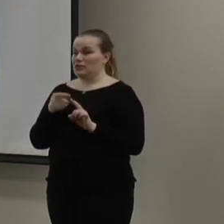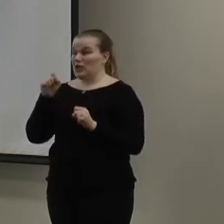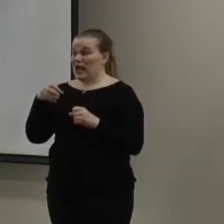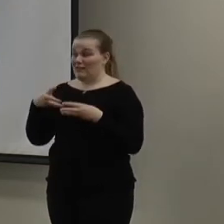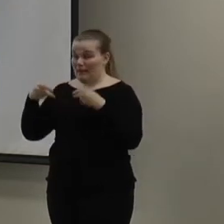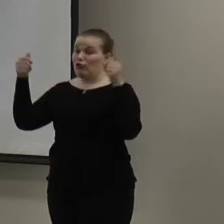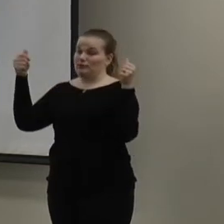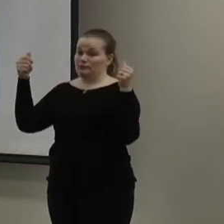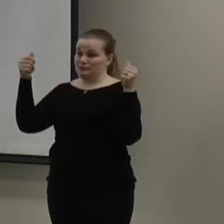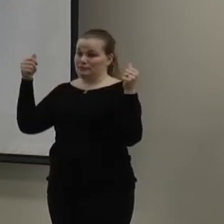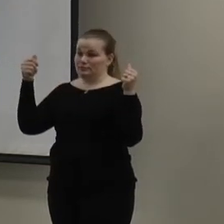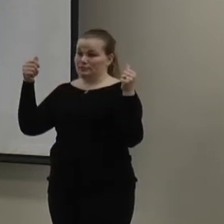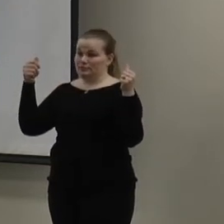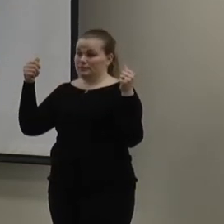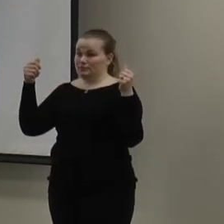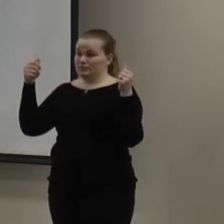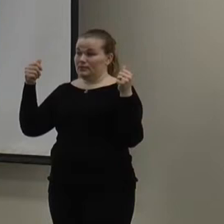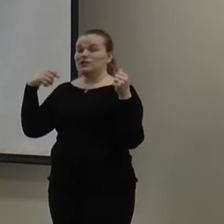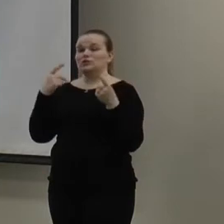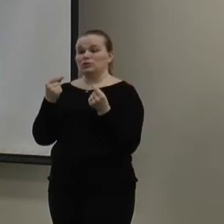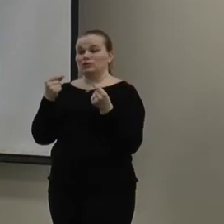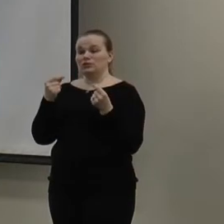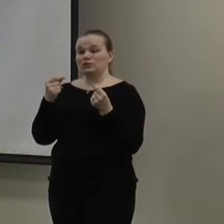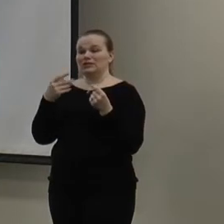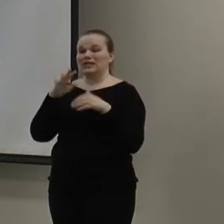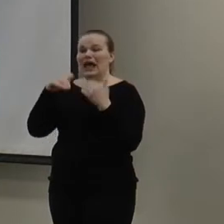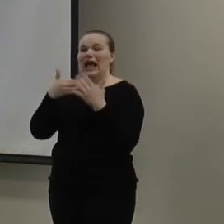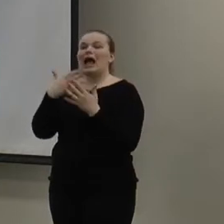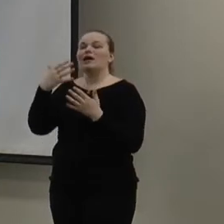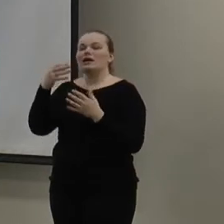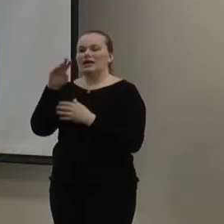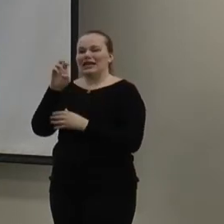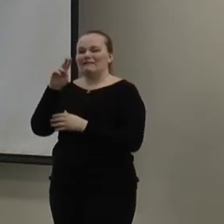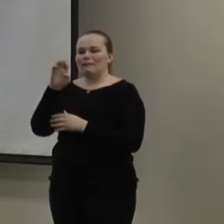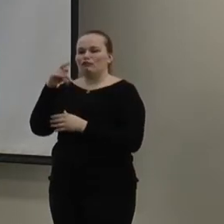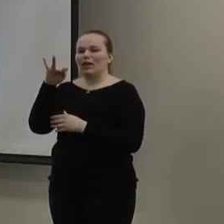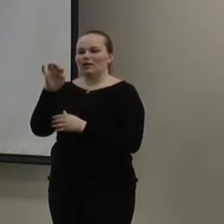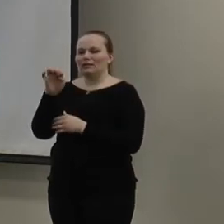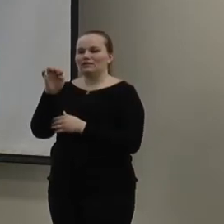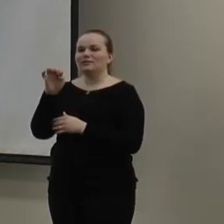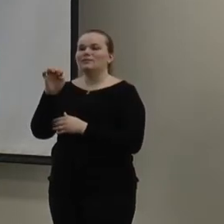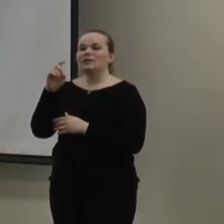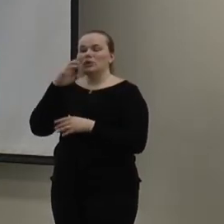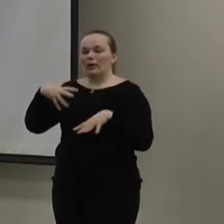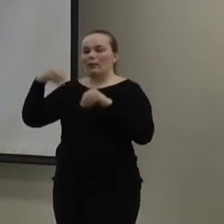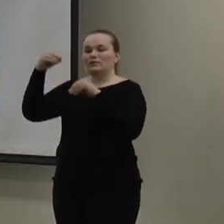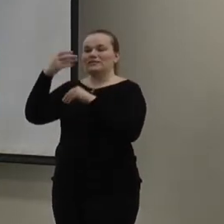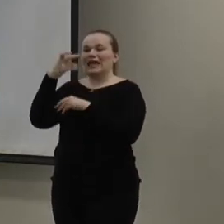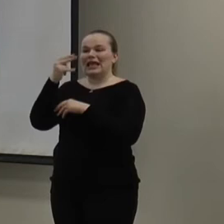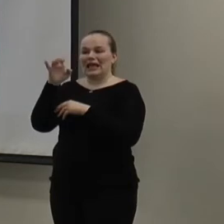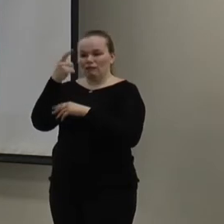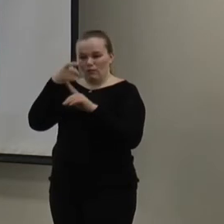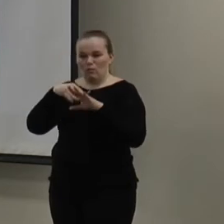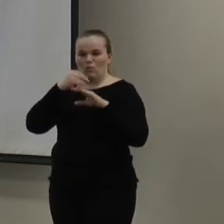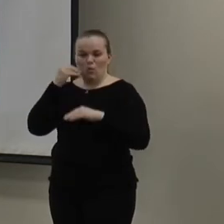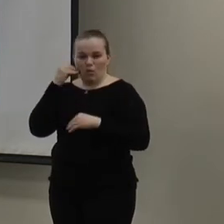can evaporate and then removes the heat from your home and then condenses in the outside and then begins the circle. So, it's basically, you have